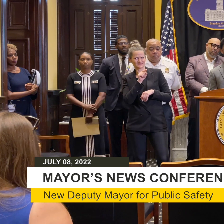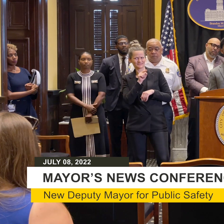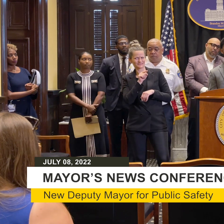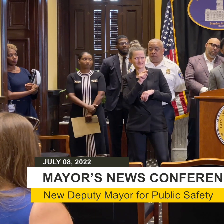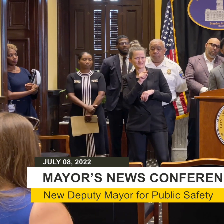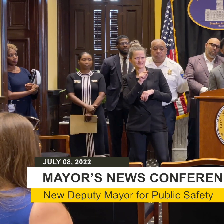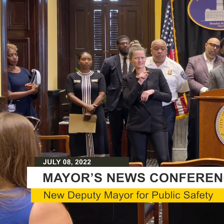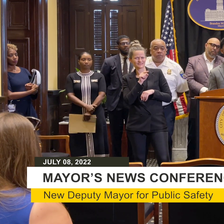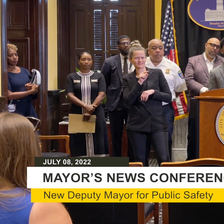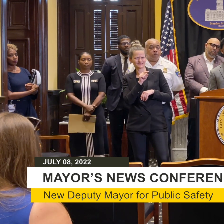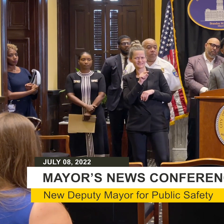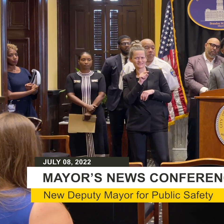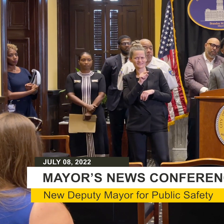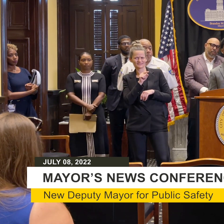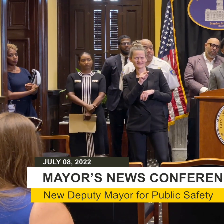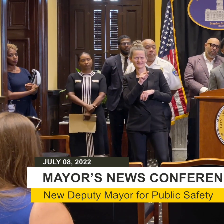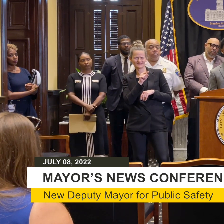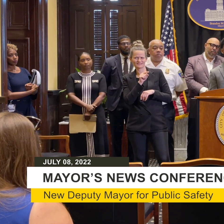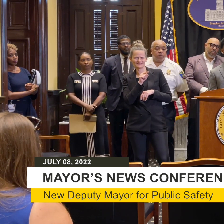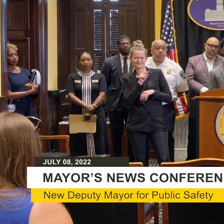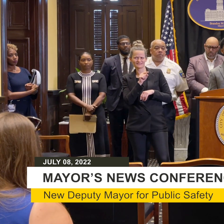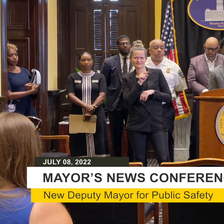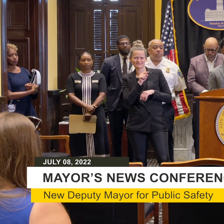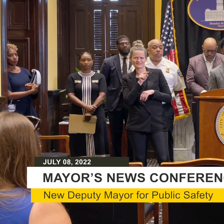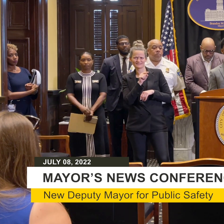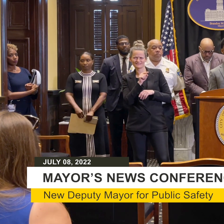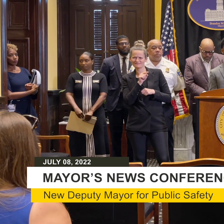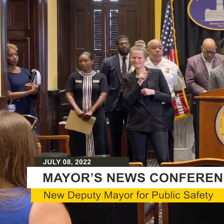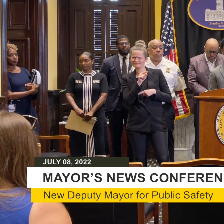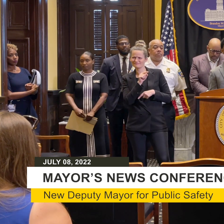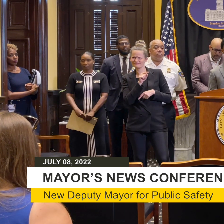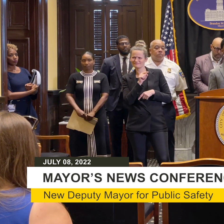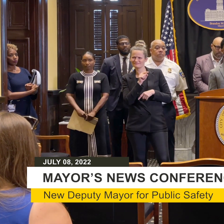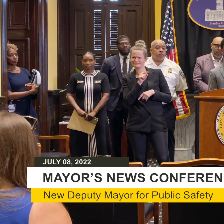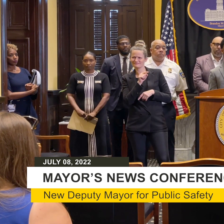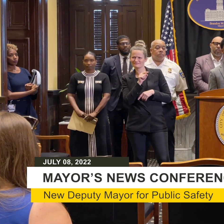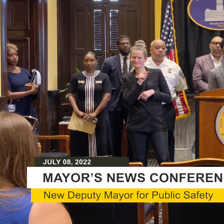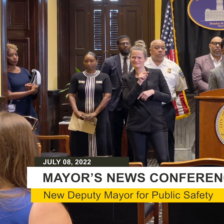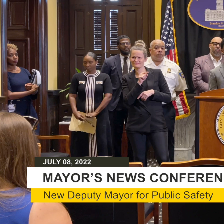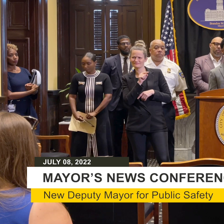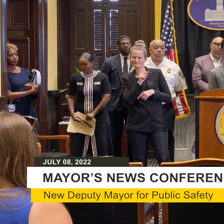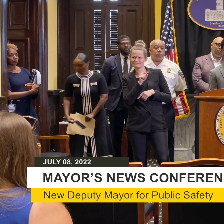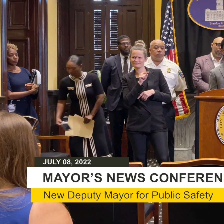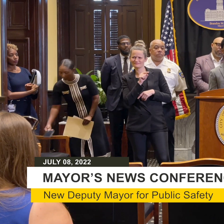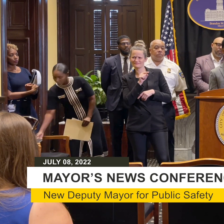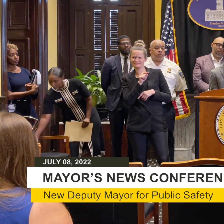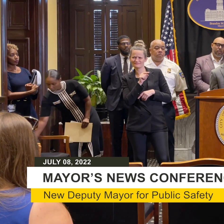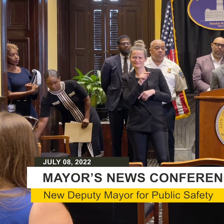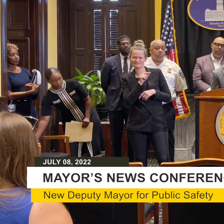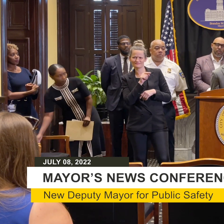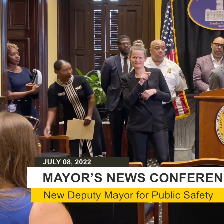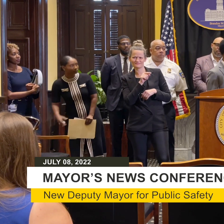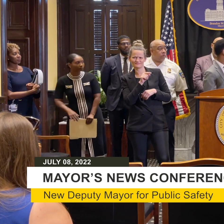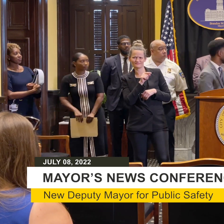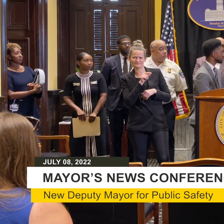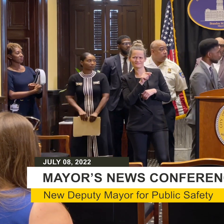Why not ensure that those workers, kids, younger people, are not allowed to be there in the first place?